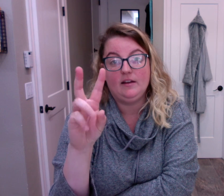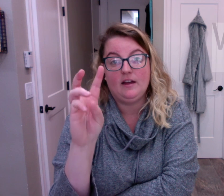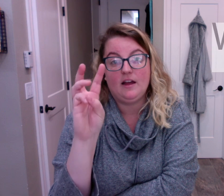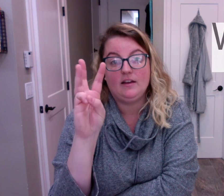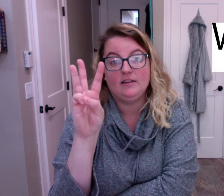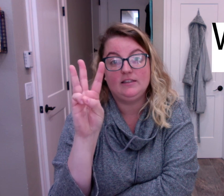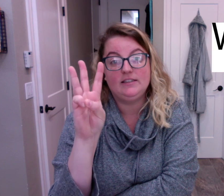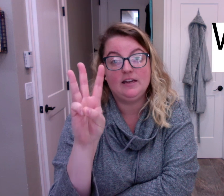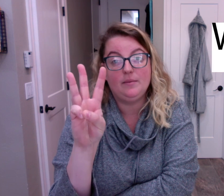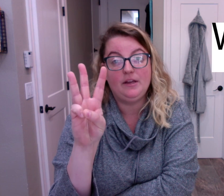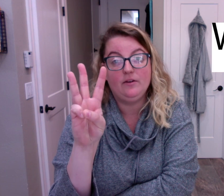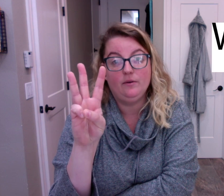W,